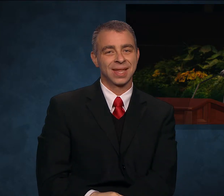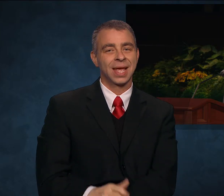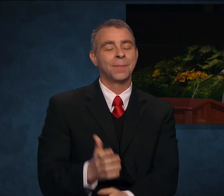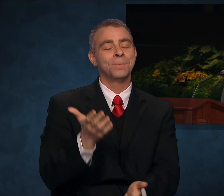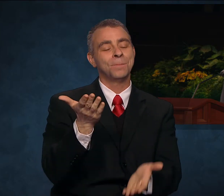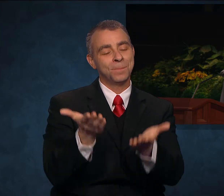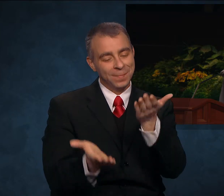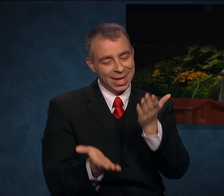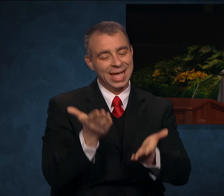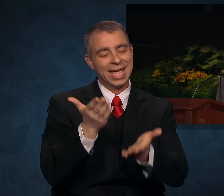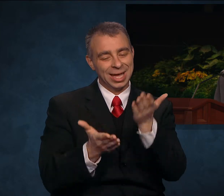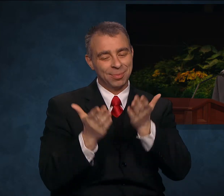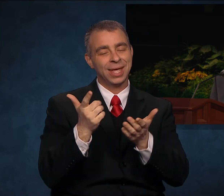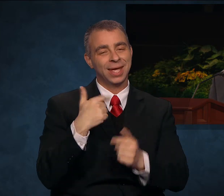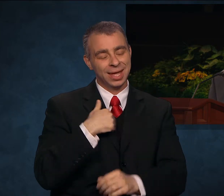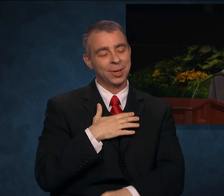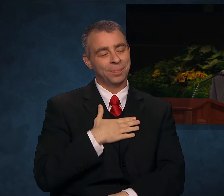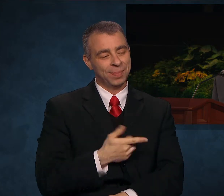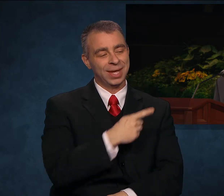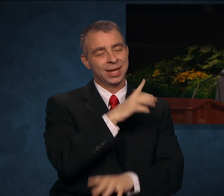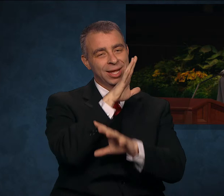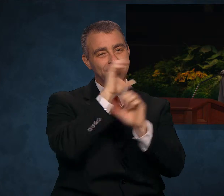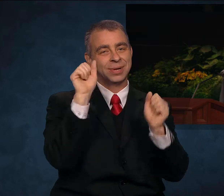President Monson read my mind.